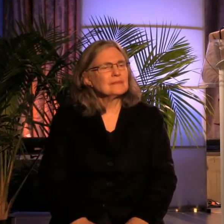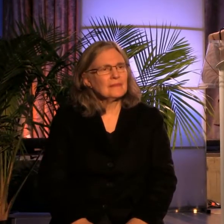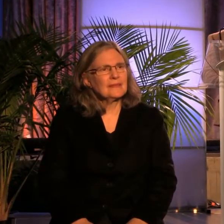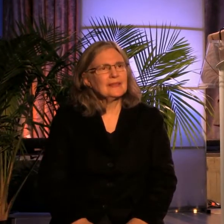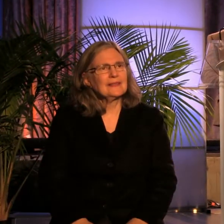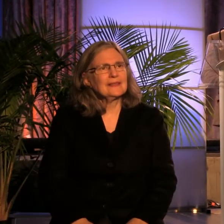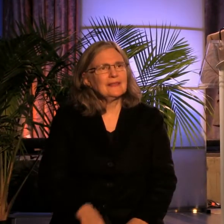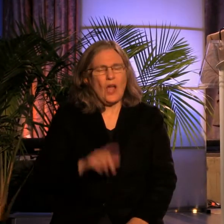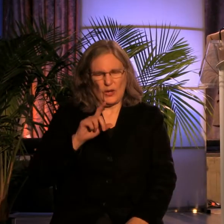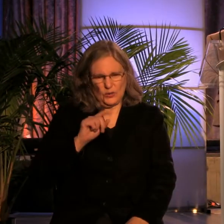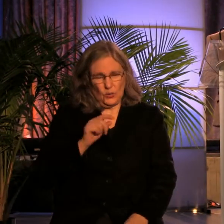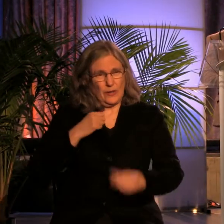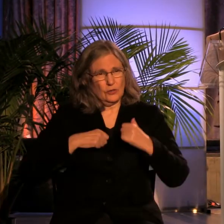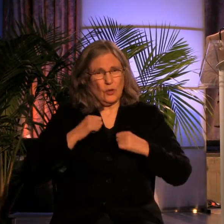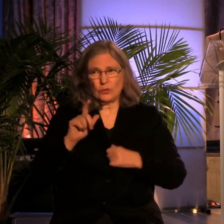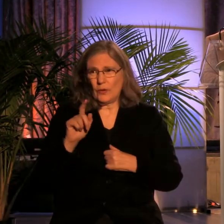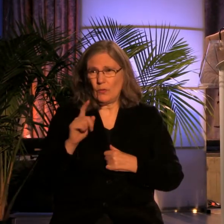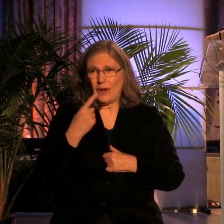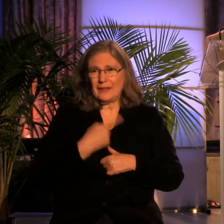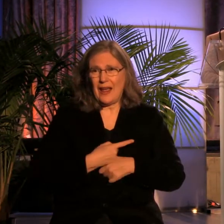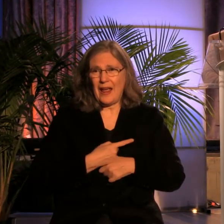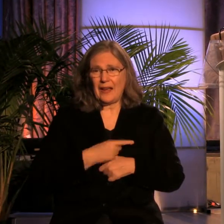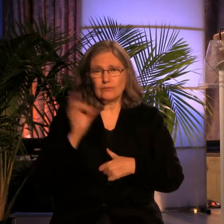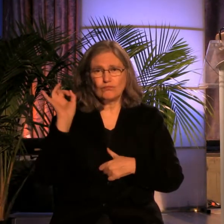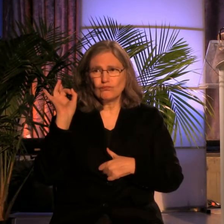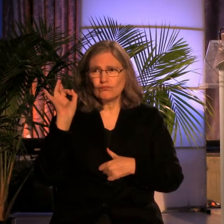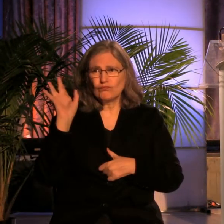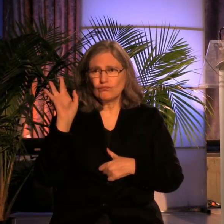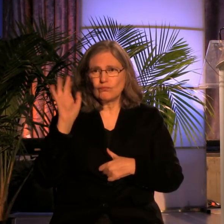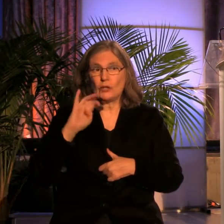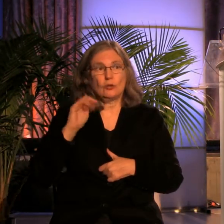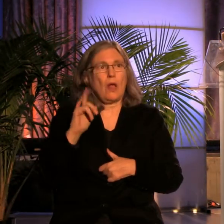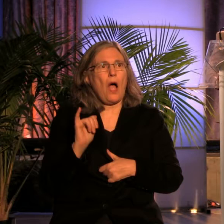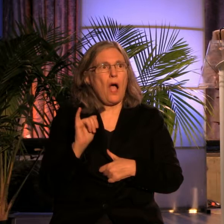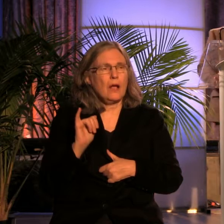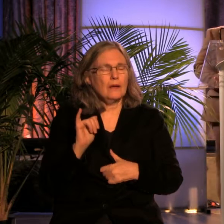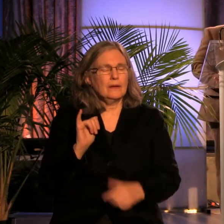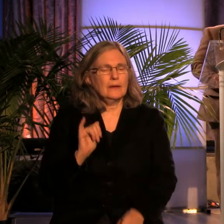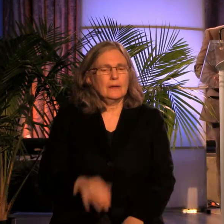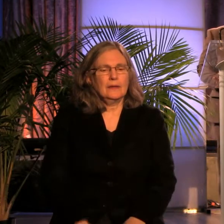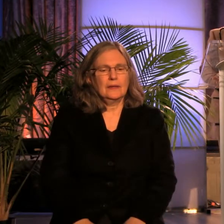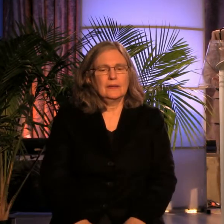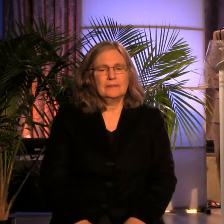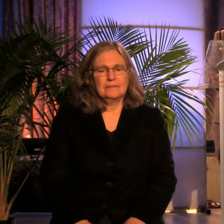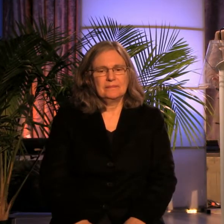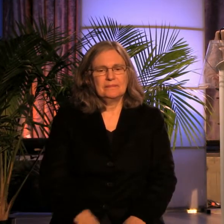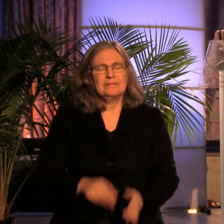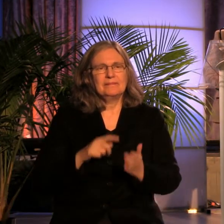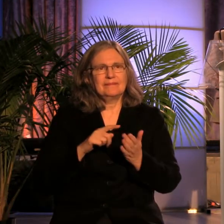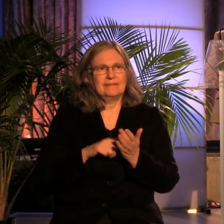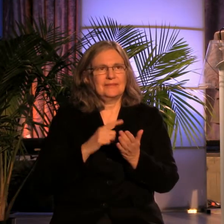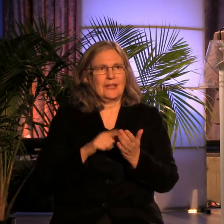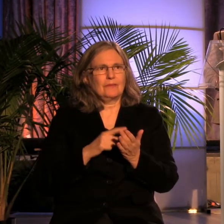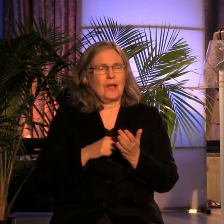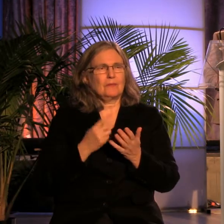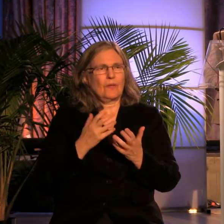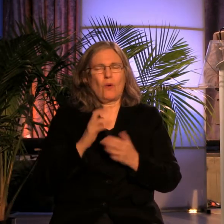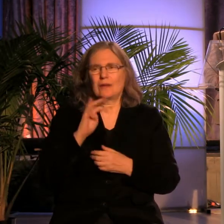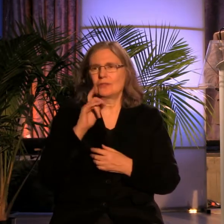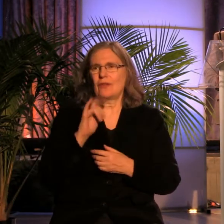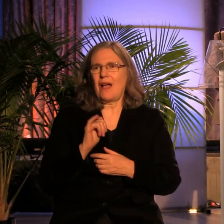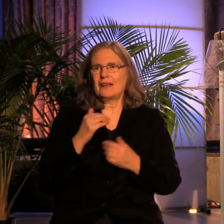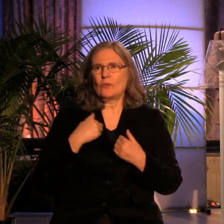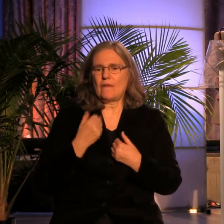20 shows in 21 days in July. Sometimes I just want July to have